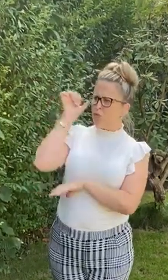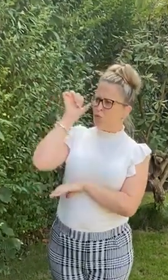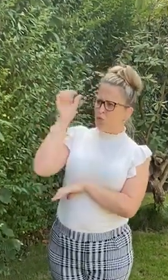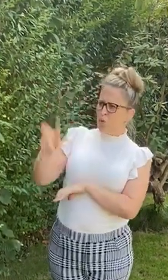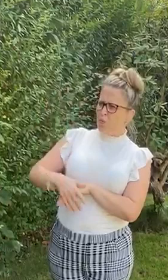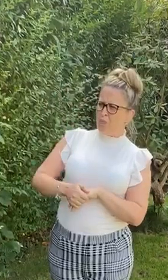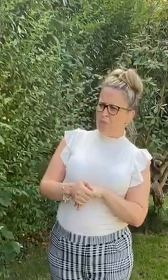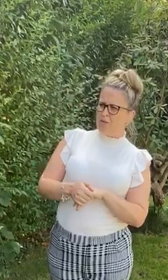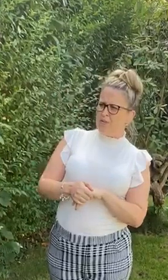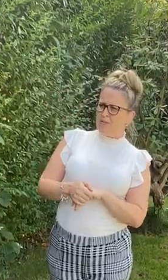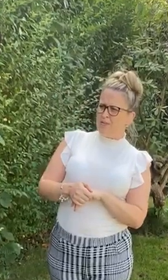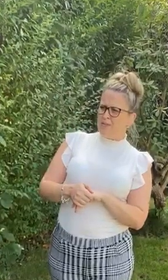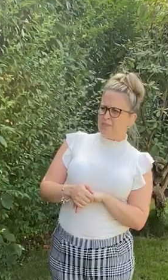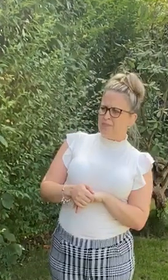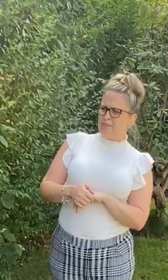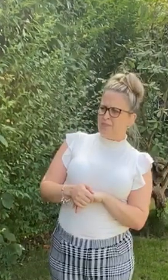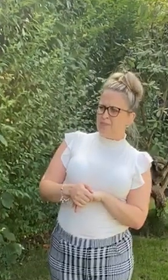He has knobbly knees.